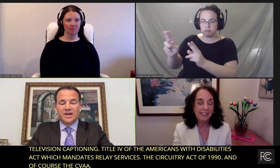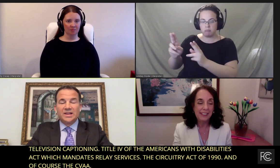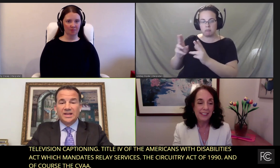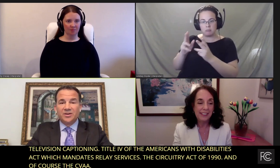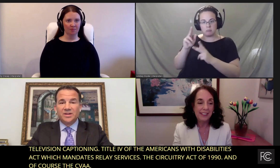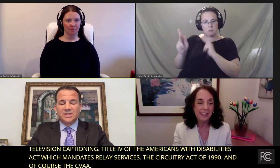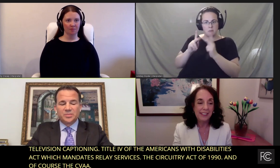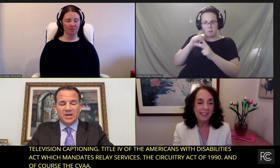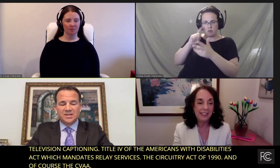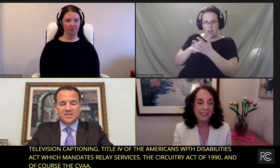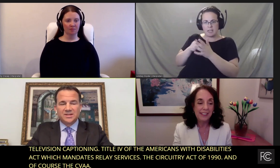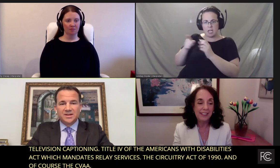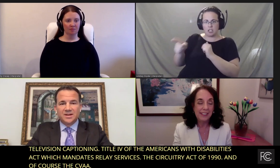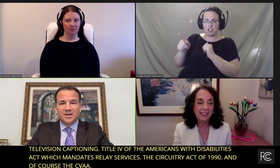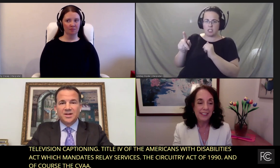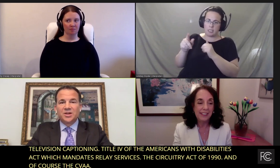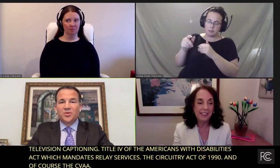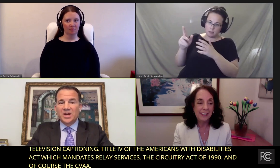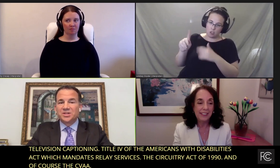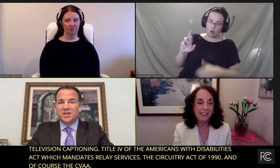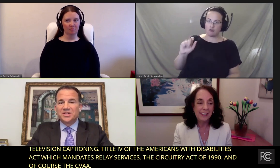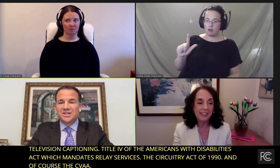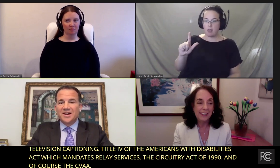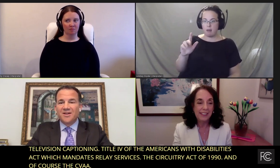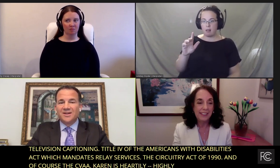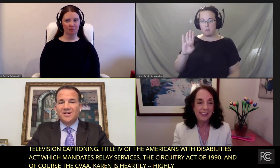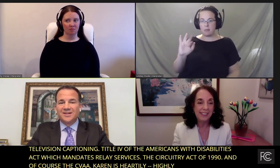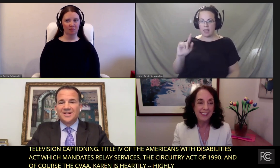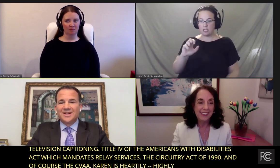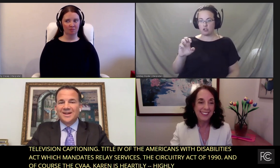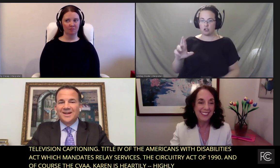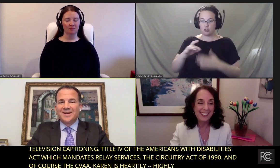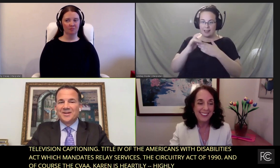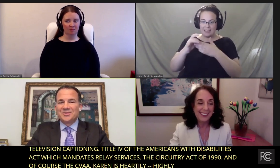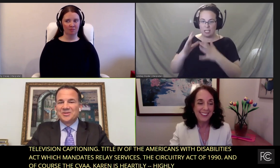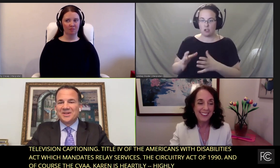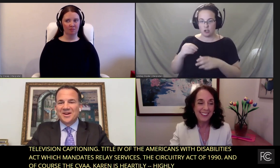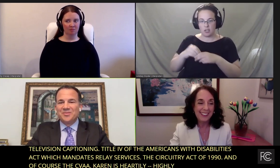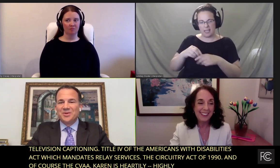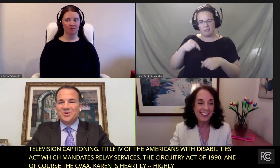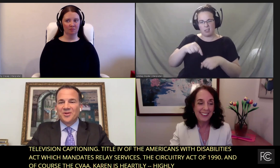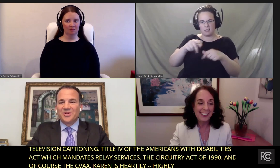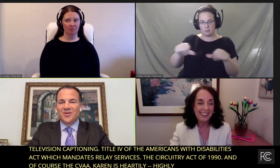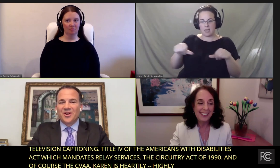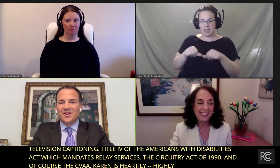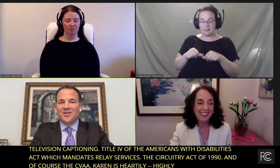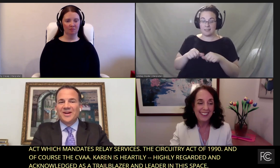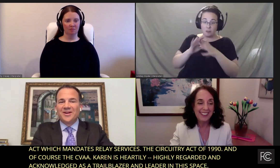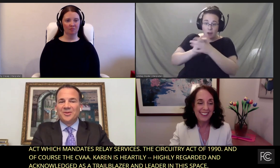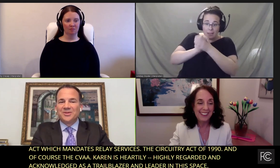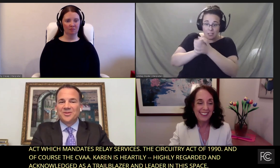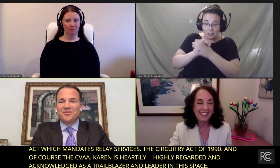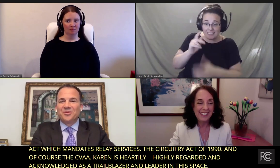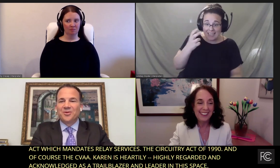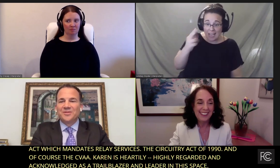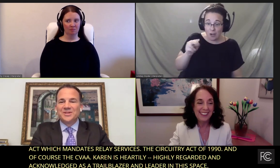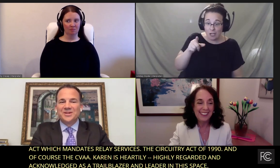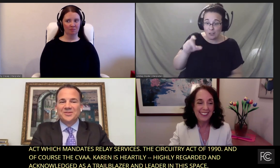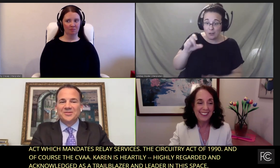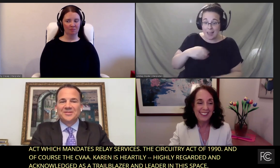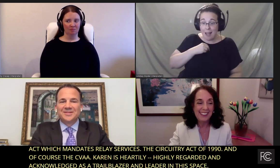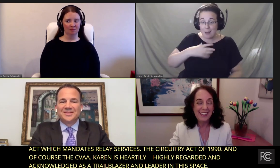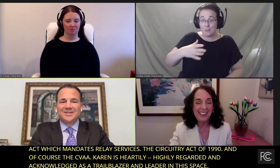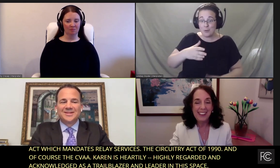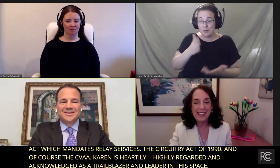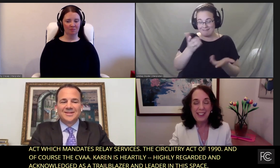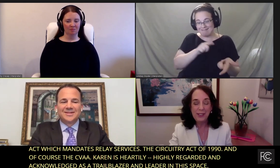trailblazer and leader. In this space. Congratulations, Karen. You can unmute your audio and I will turn the floor over